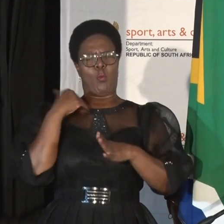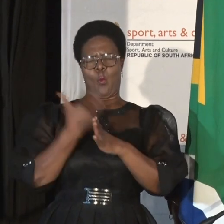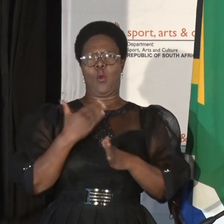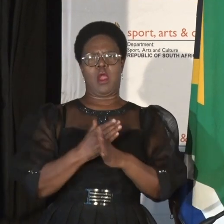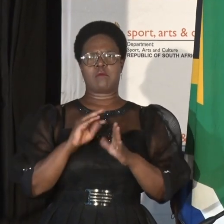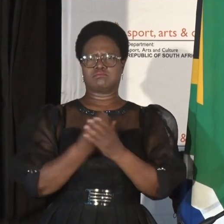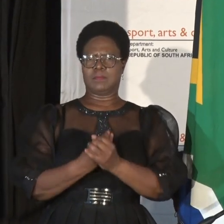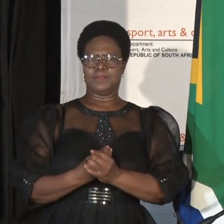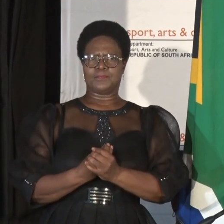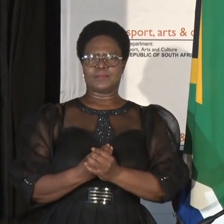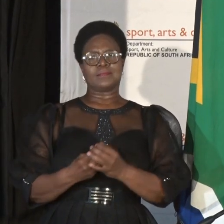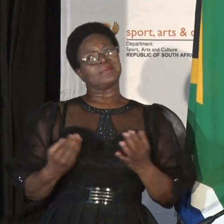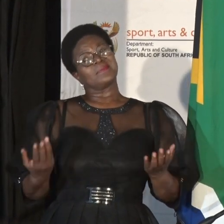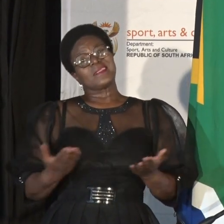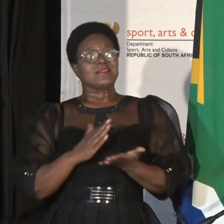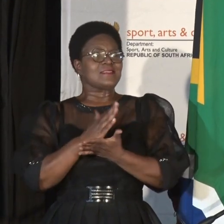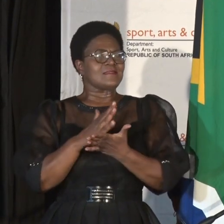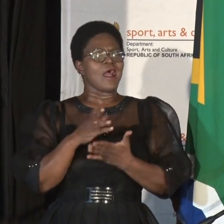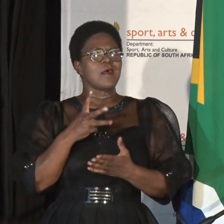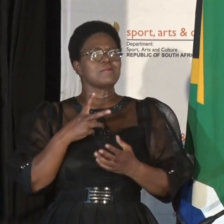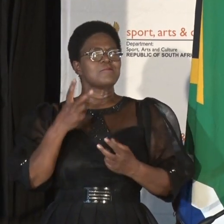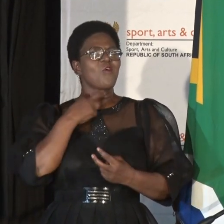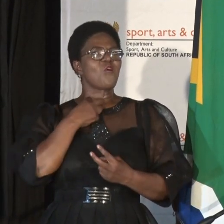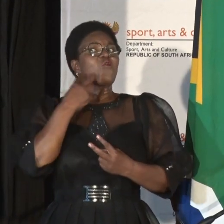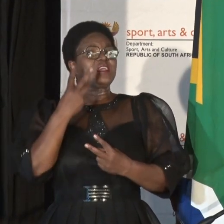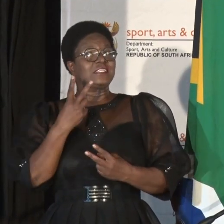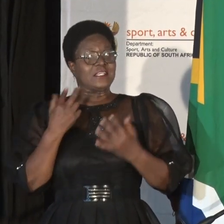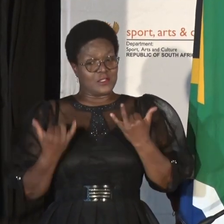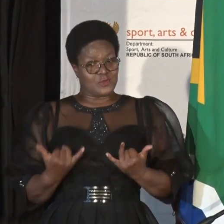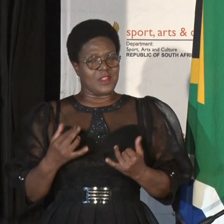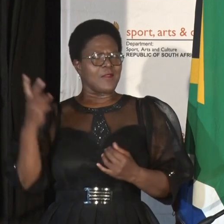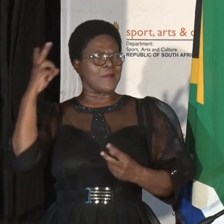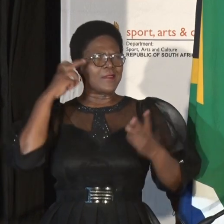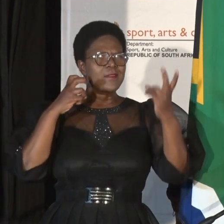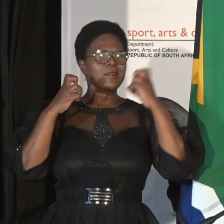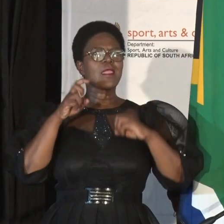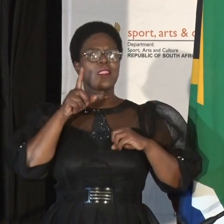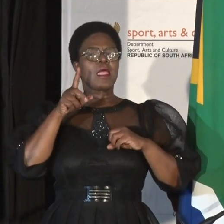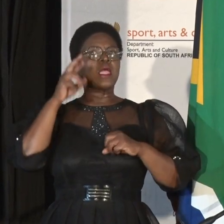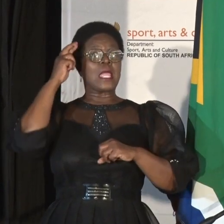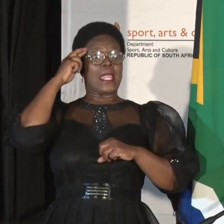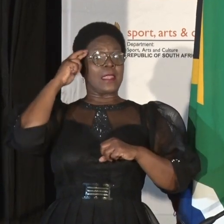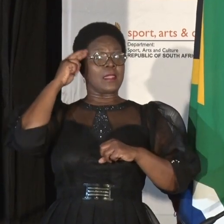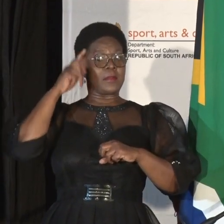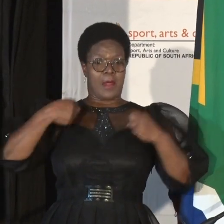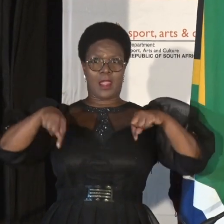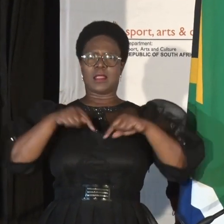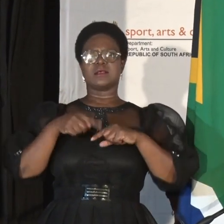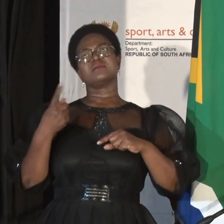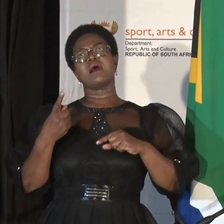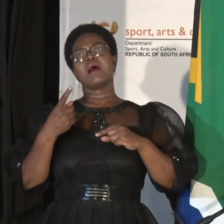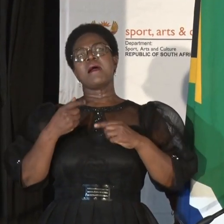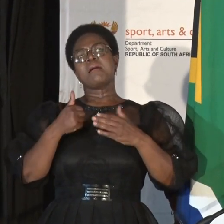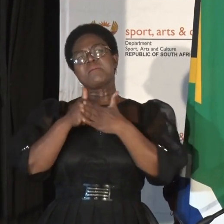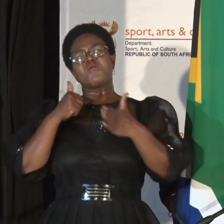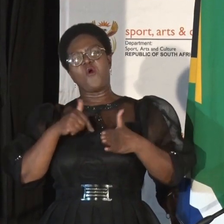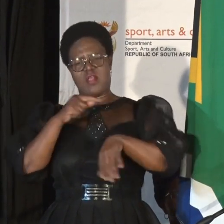We hear some of the voices today continue to remind us that it was better and apartheid.